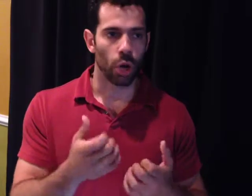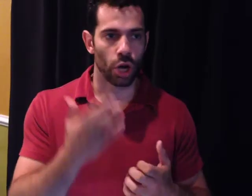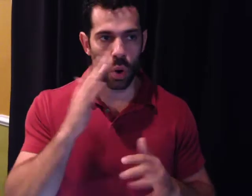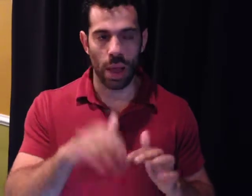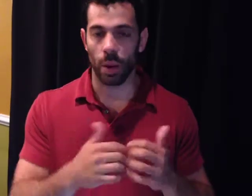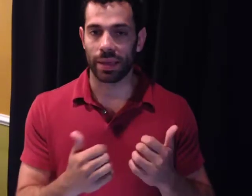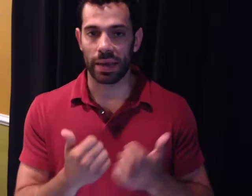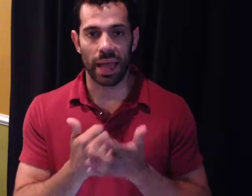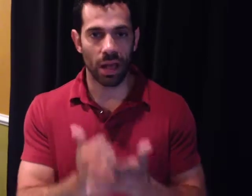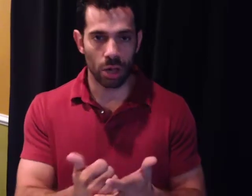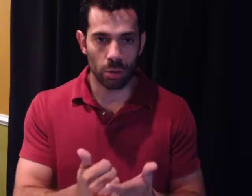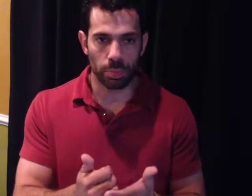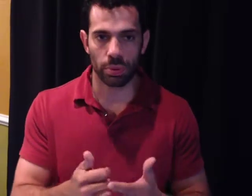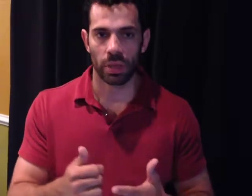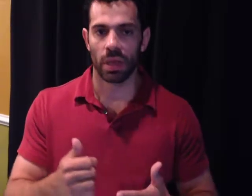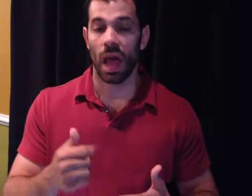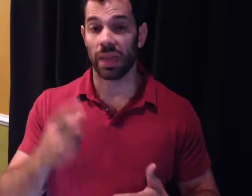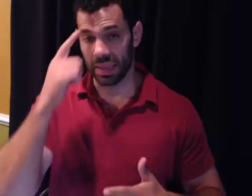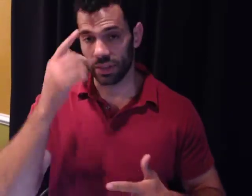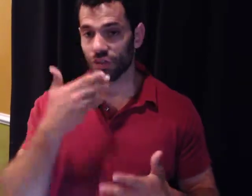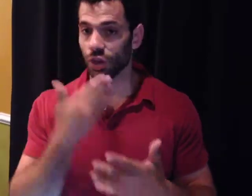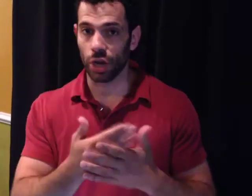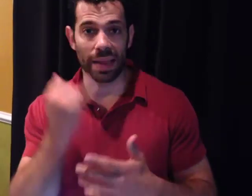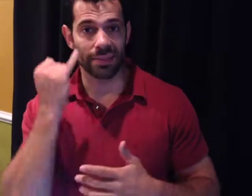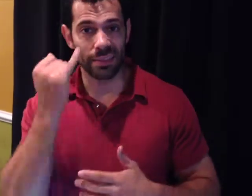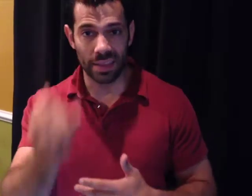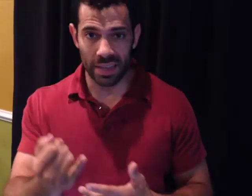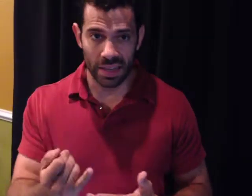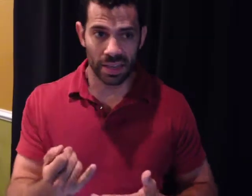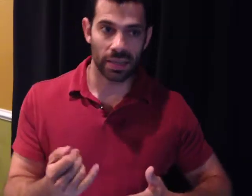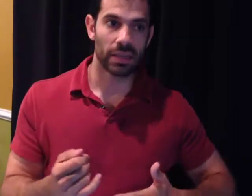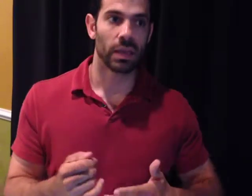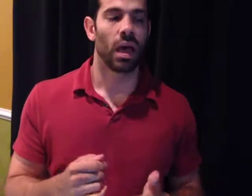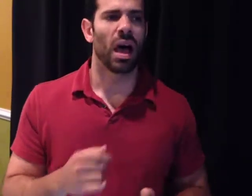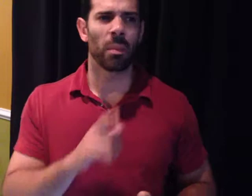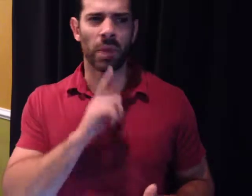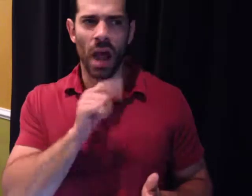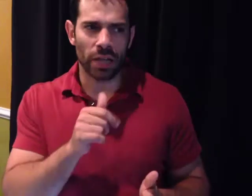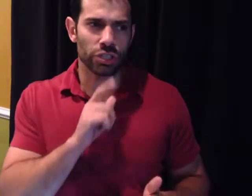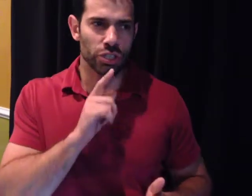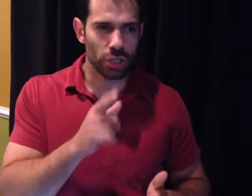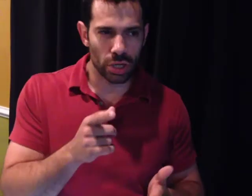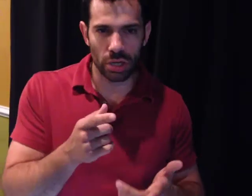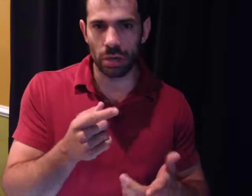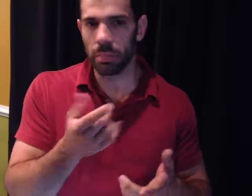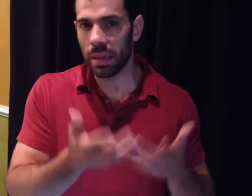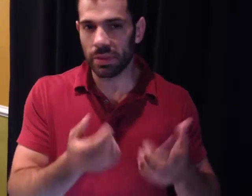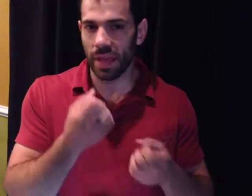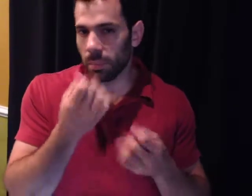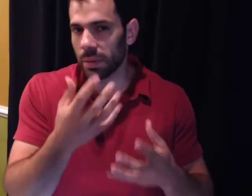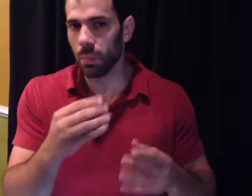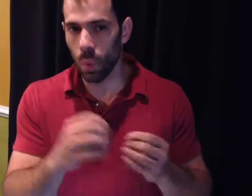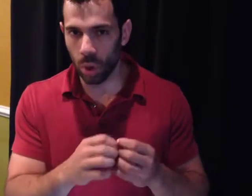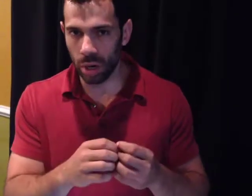want to know how I can help. I think it's a good idea. I'm not sure. Maybe tell me more.